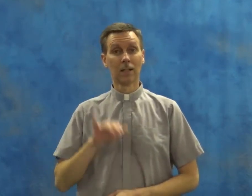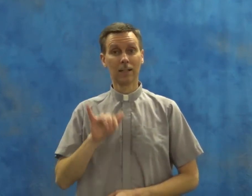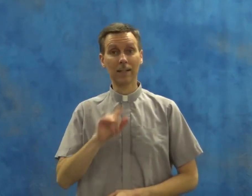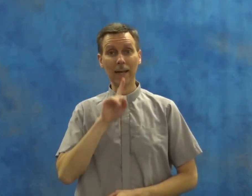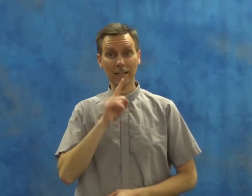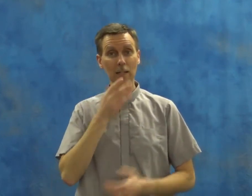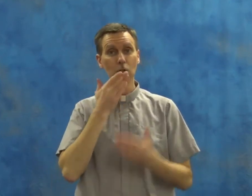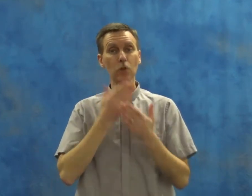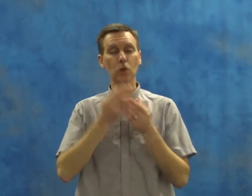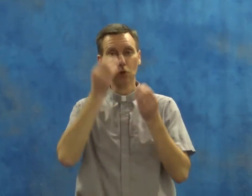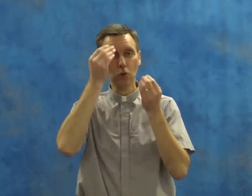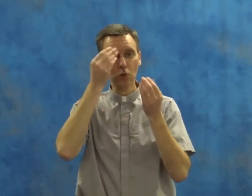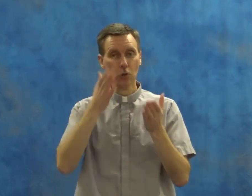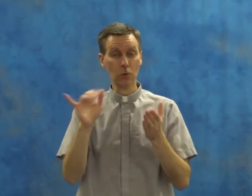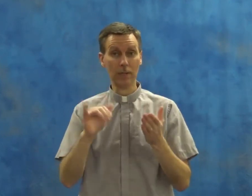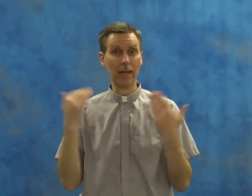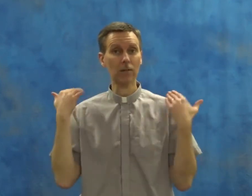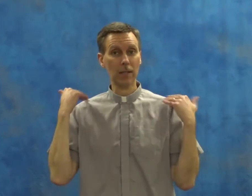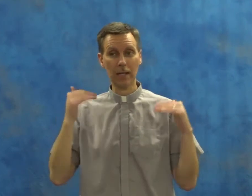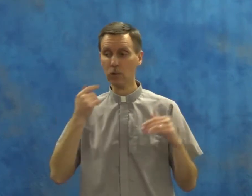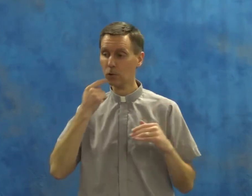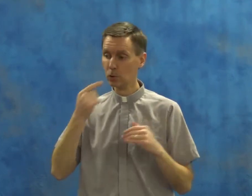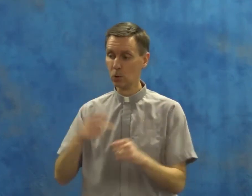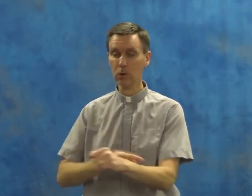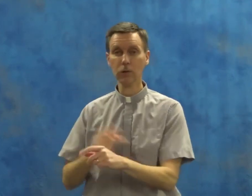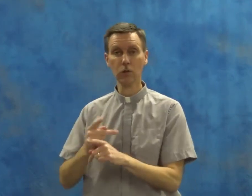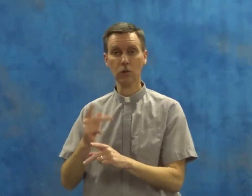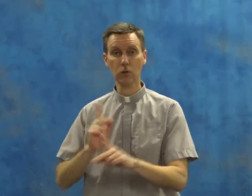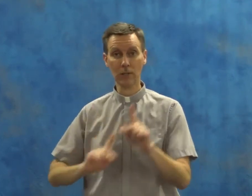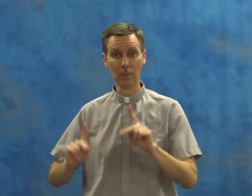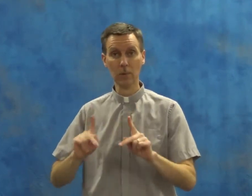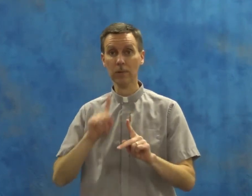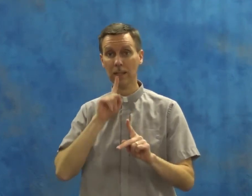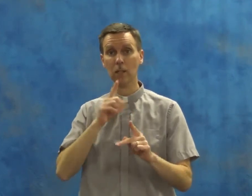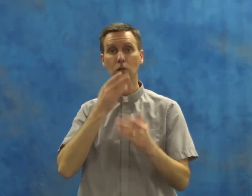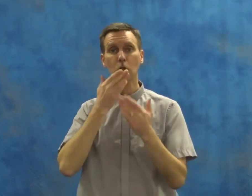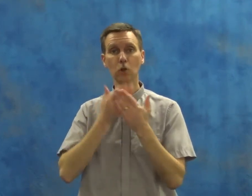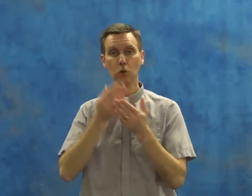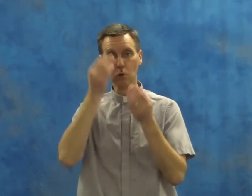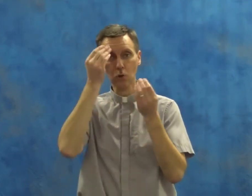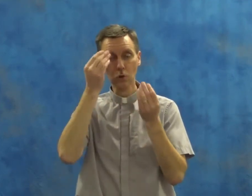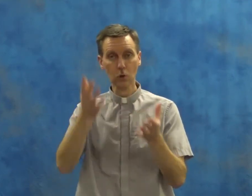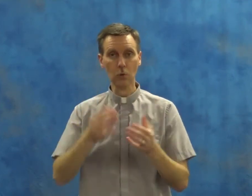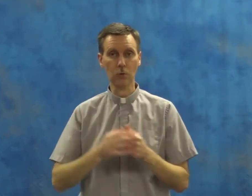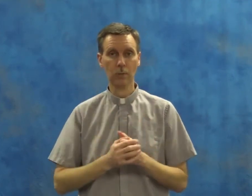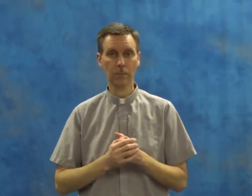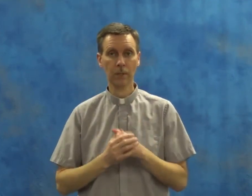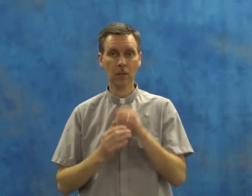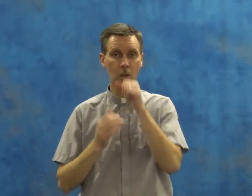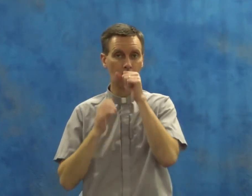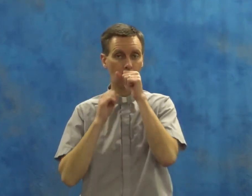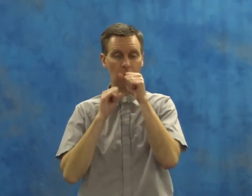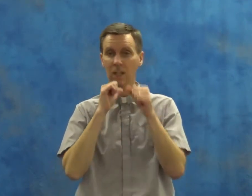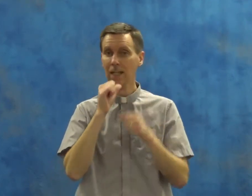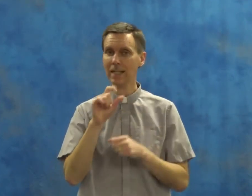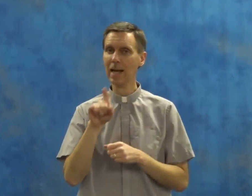That is good news, as the angel told the shepherds. It is good news. And not